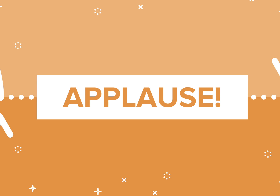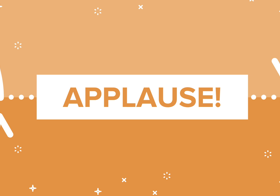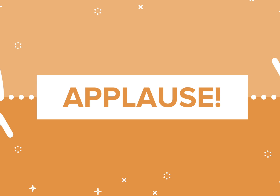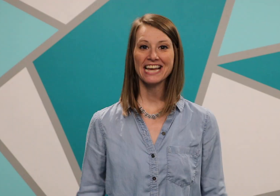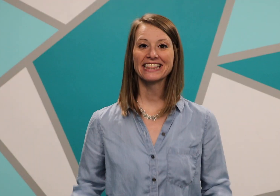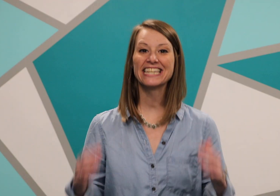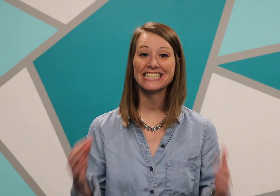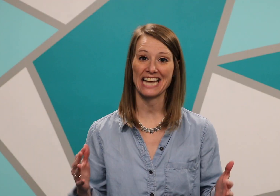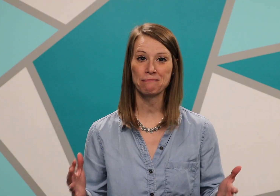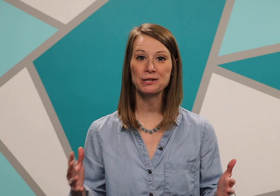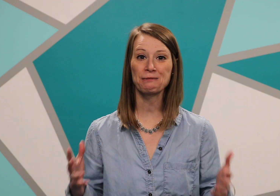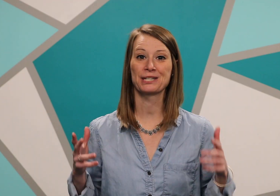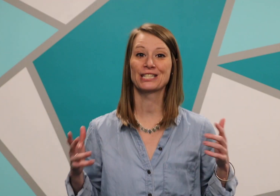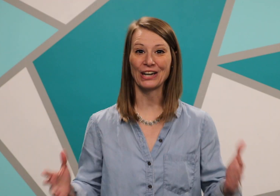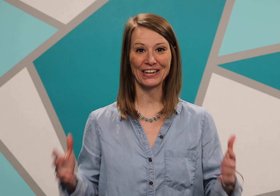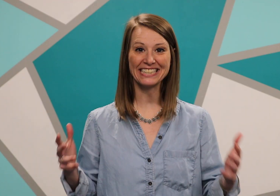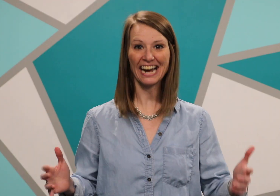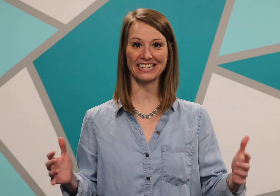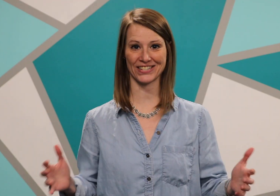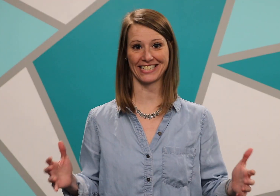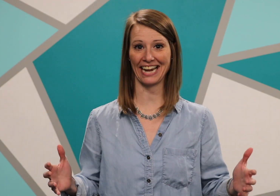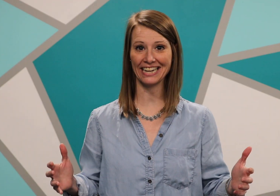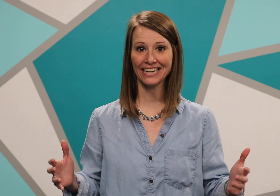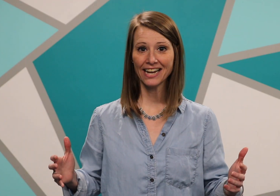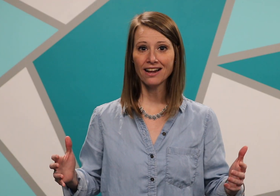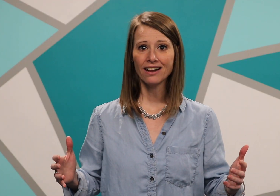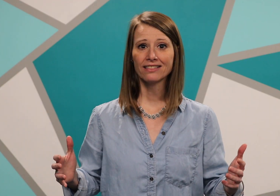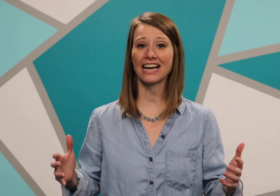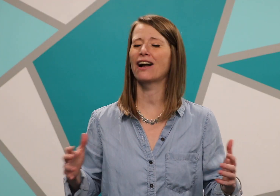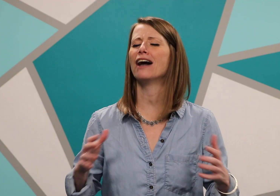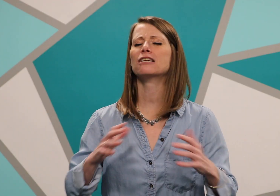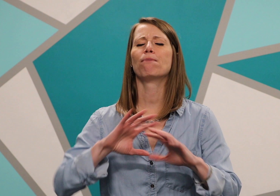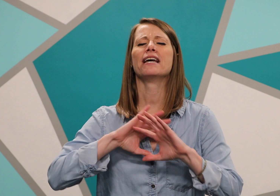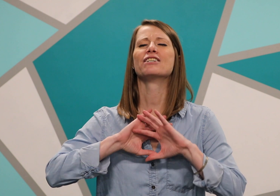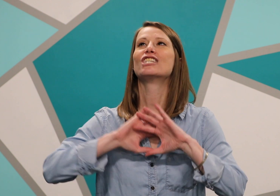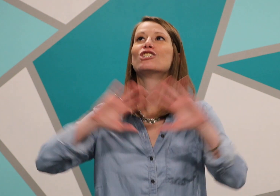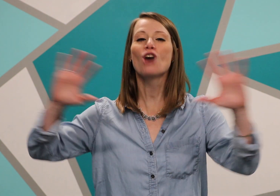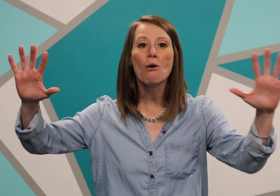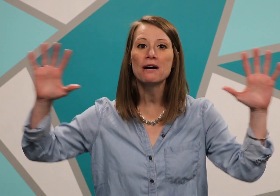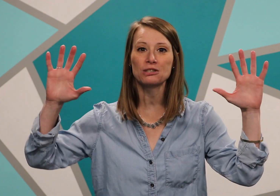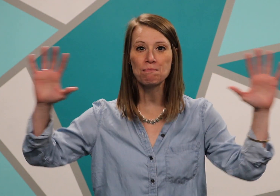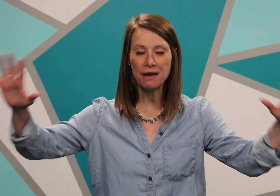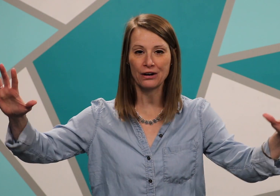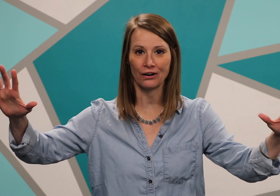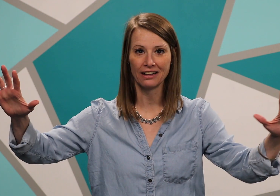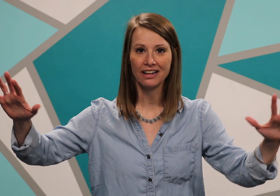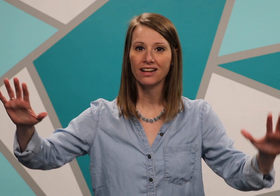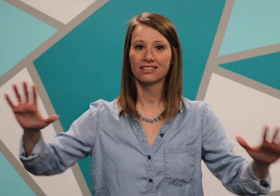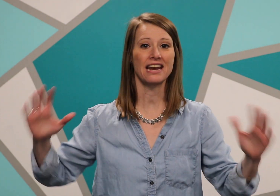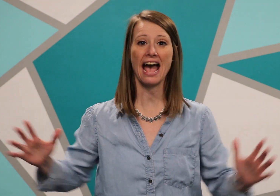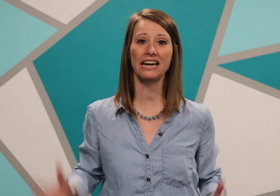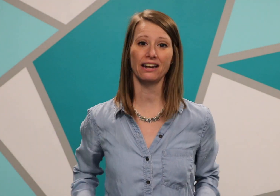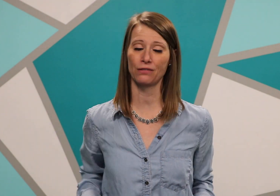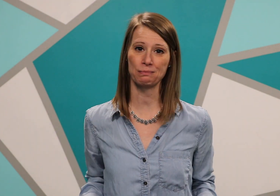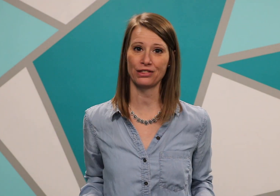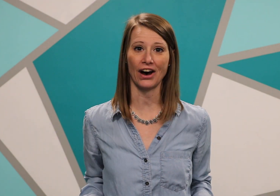The disciples were starting to understand that God's plan is so much bigger than any of them thought.